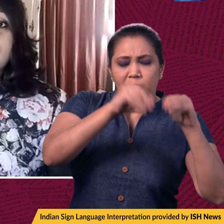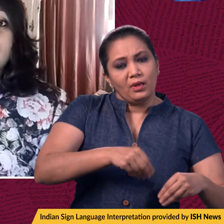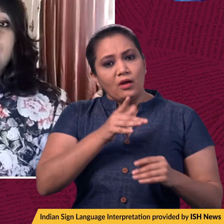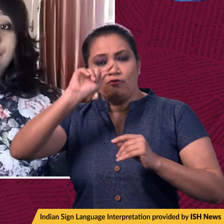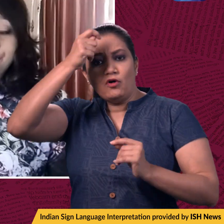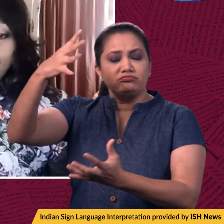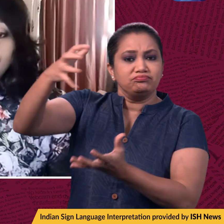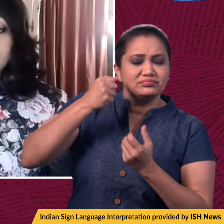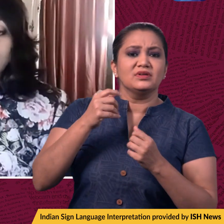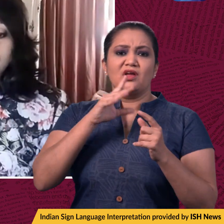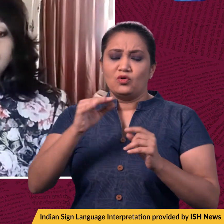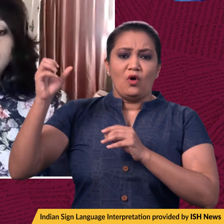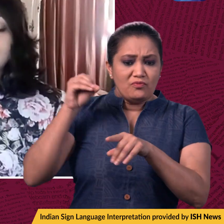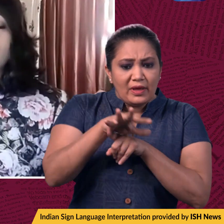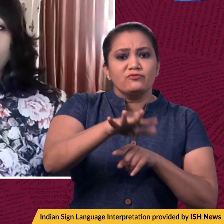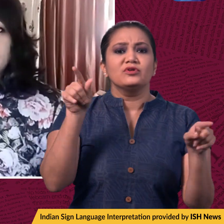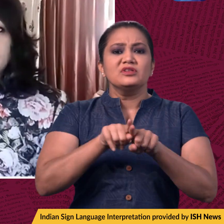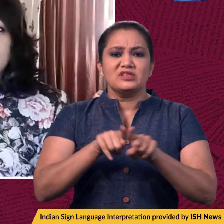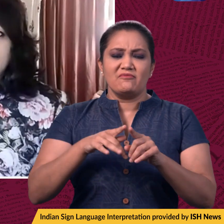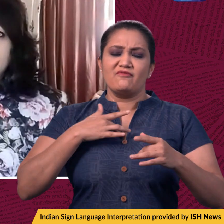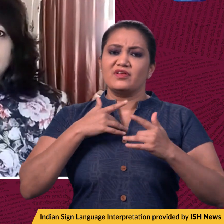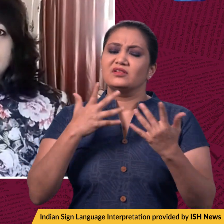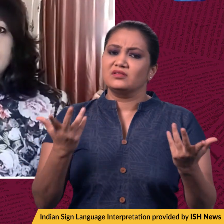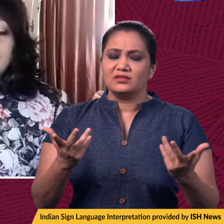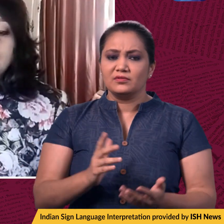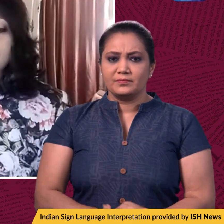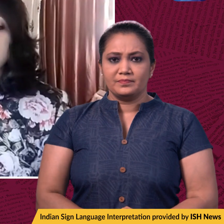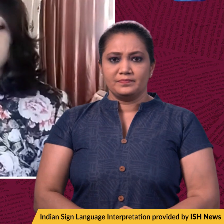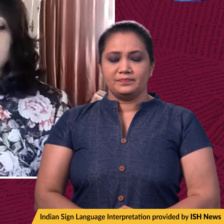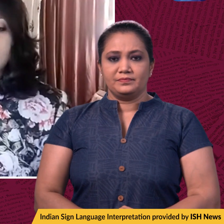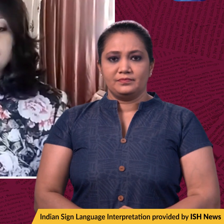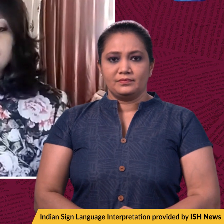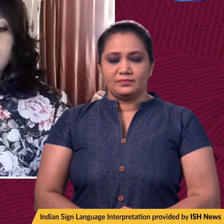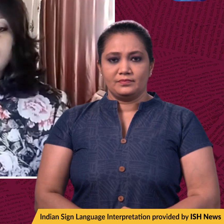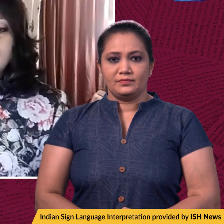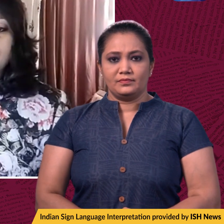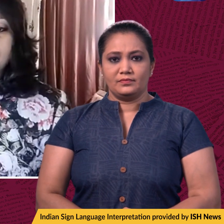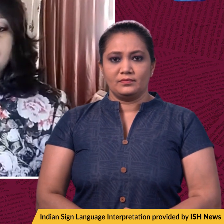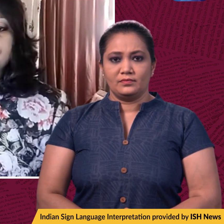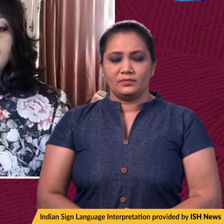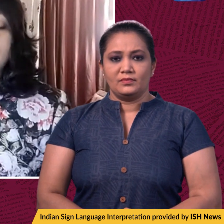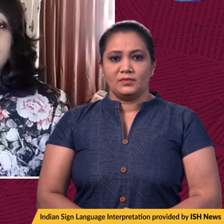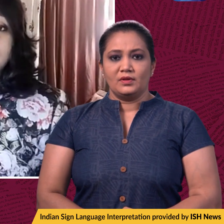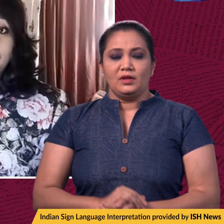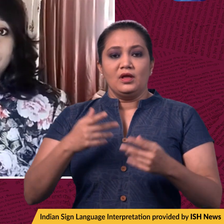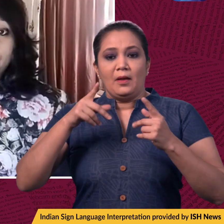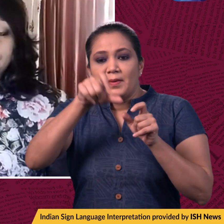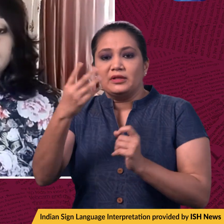by foreign contribution is globally recognized. Now, the judgment came on a batch of three writ petitions,